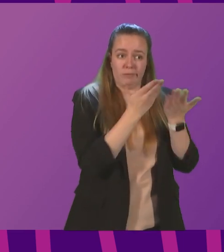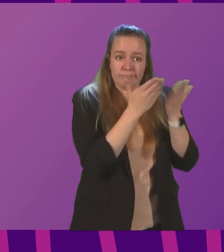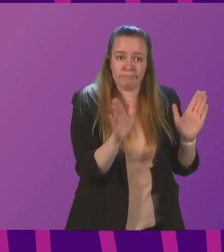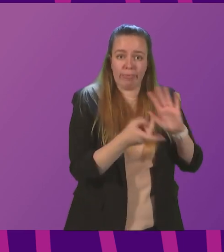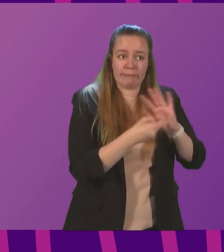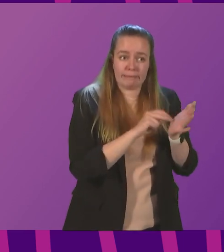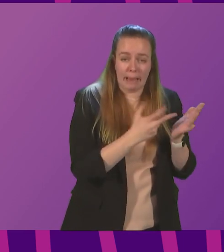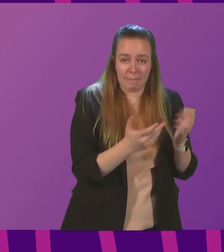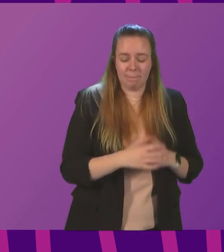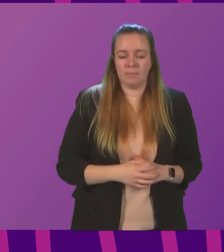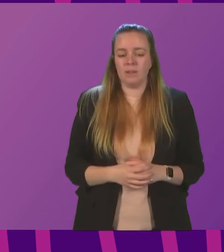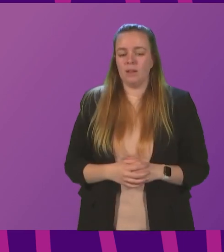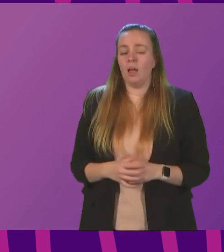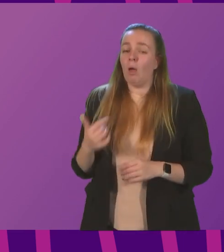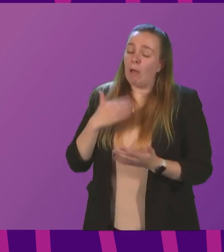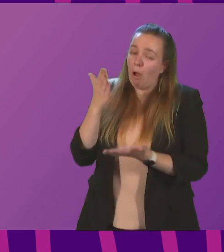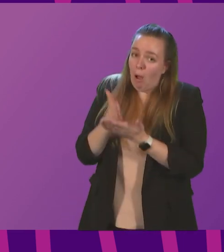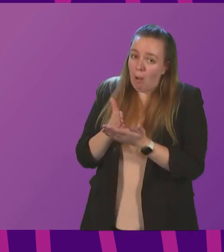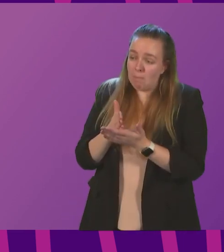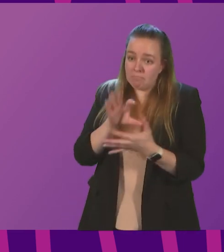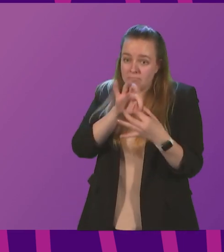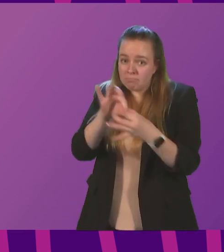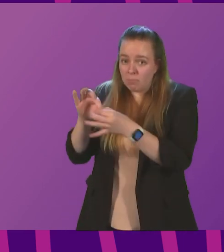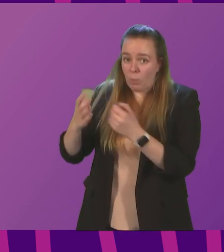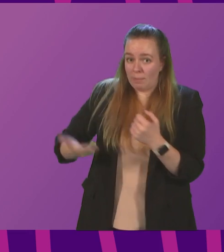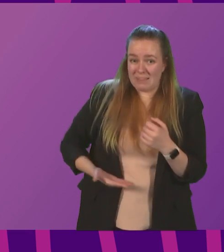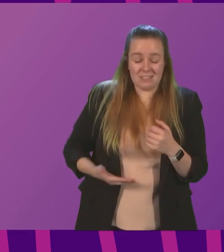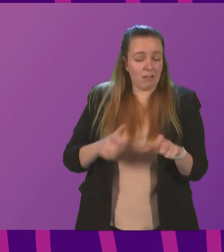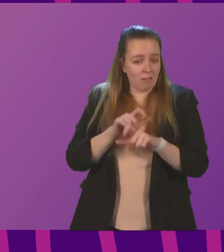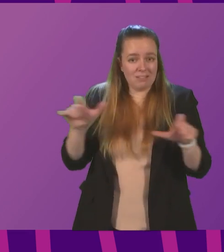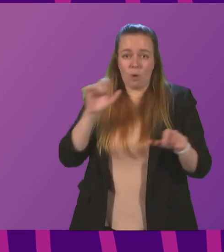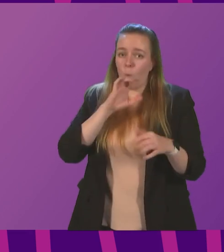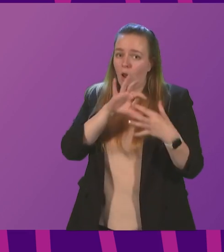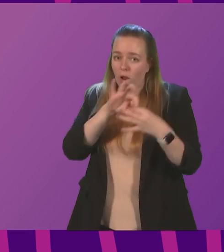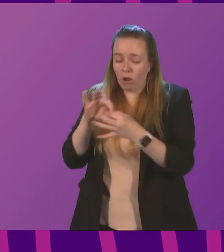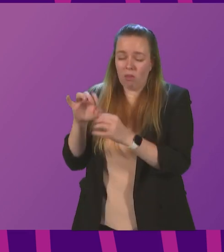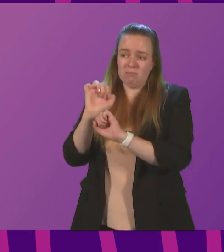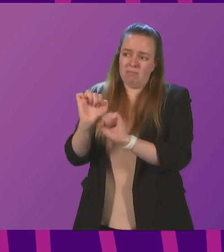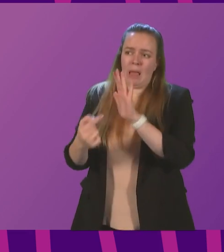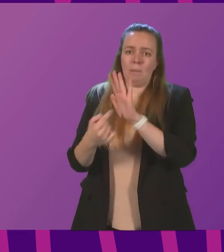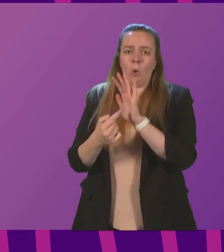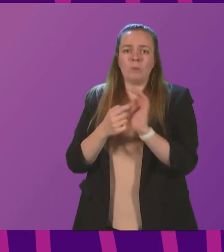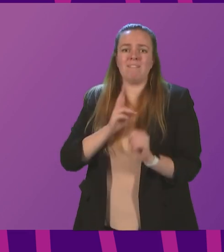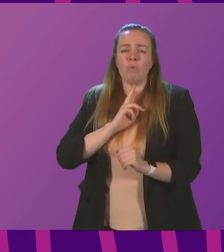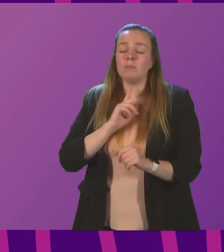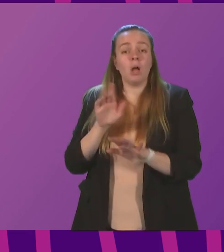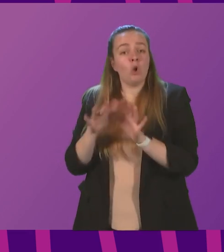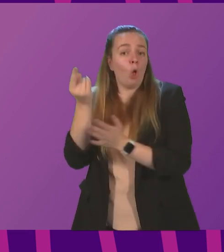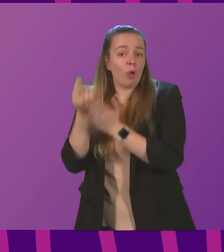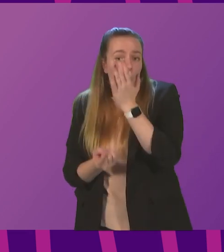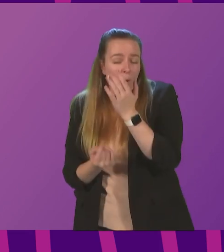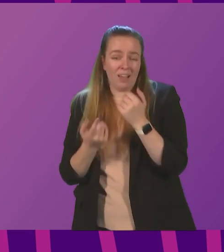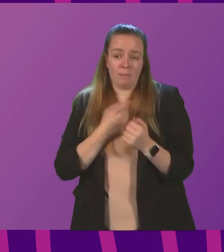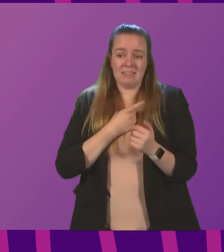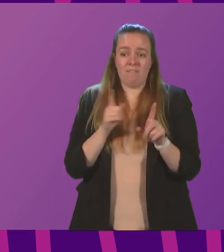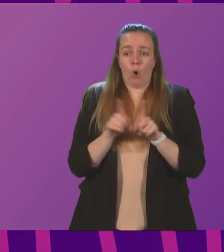The Minister. We do listen to businesses and we will continue to listen to businesses. important voice, but not the only voice. I also have a